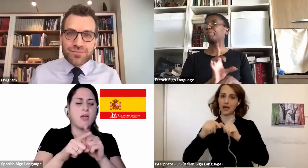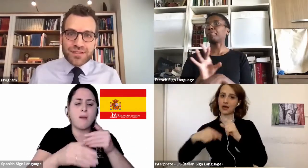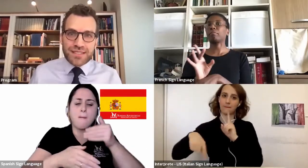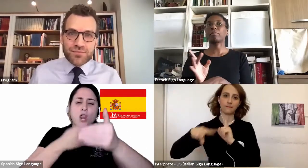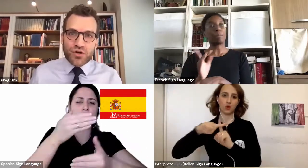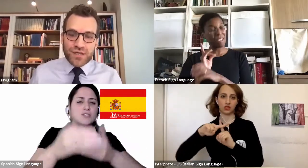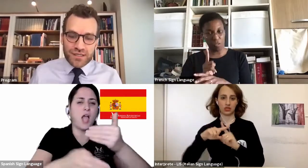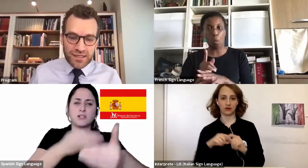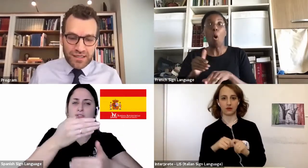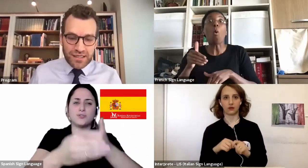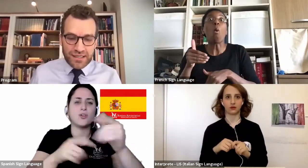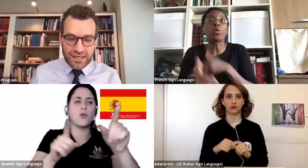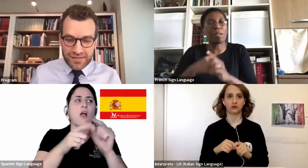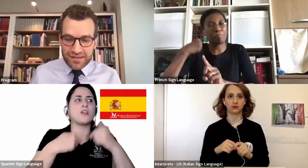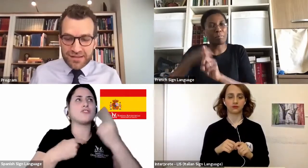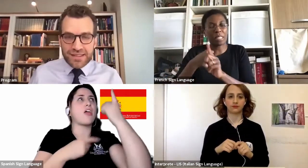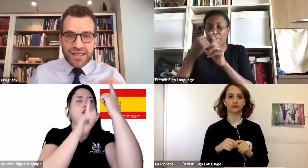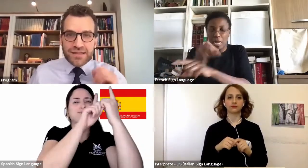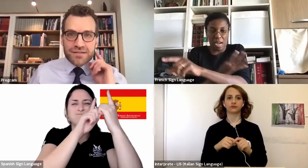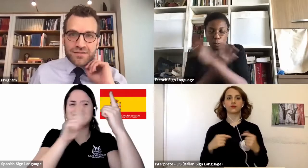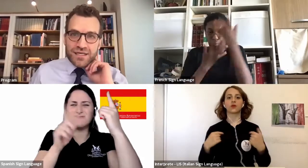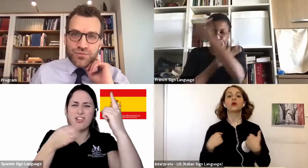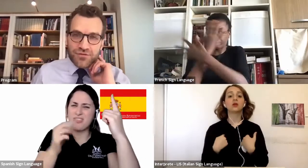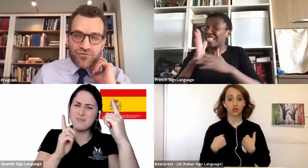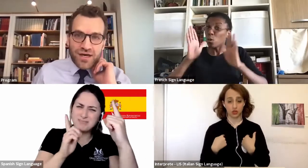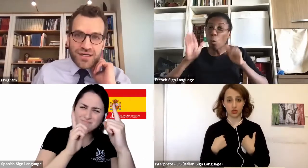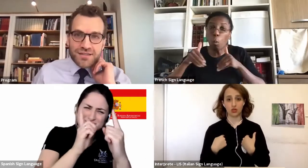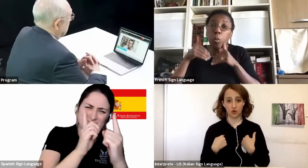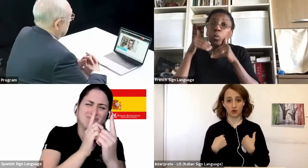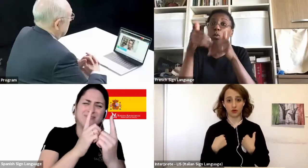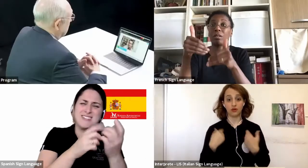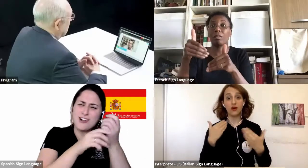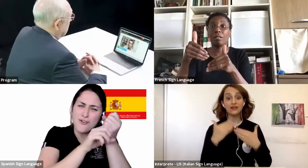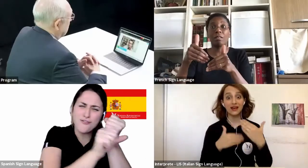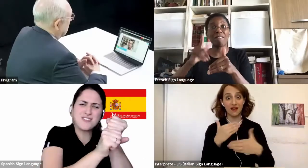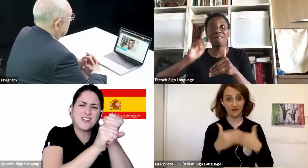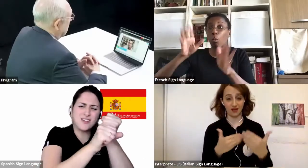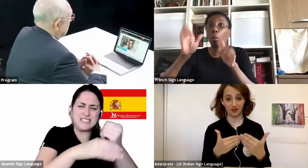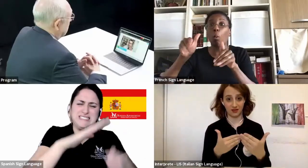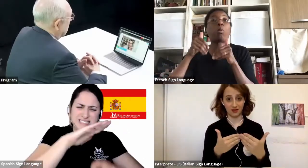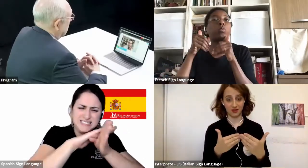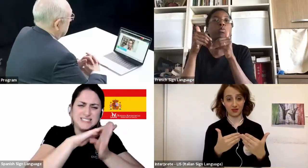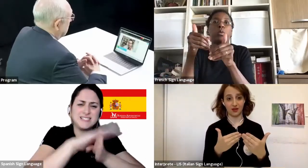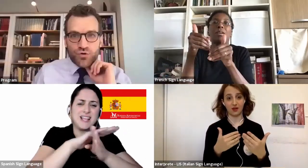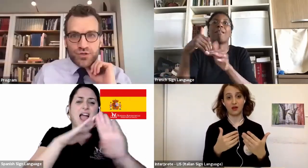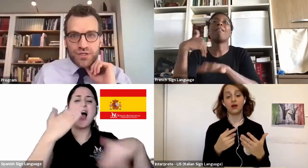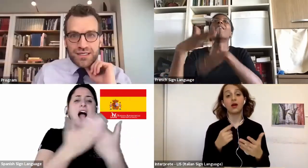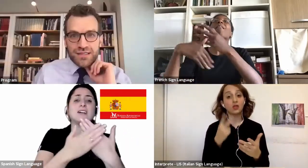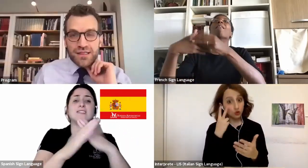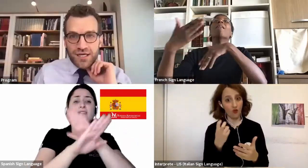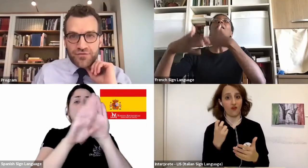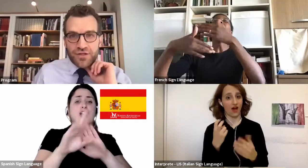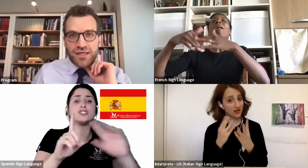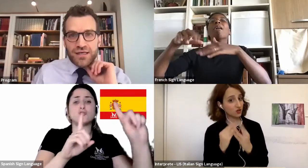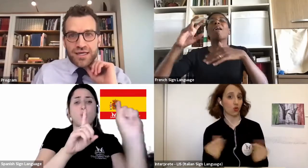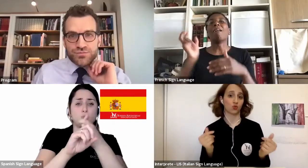keep going. And then in the end that we can find the resolution, we can find our way forward in